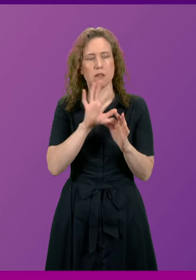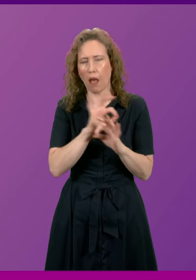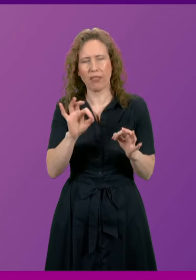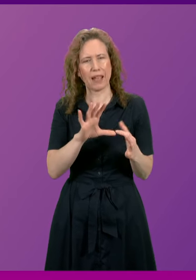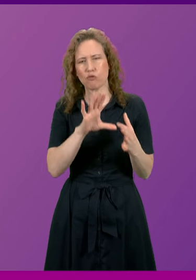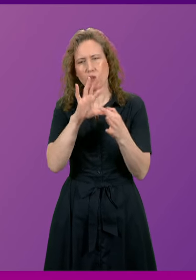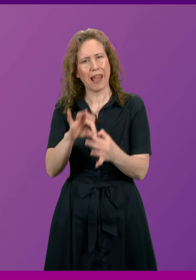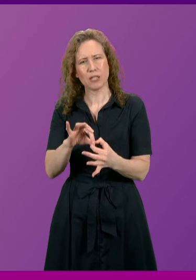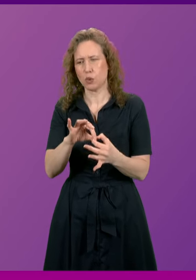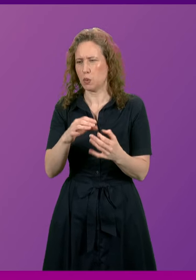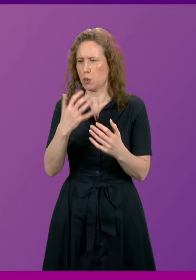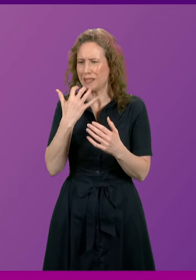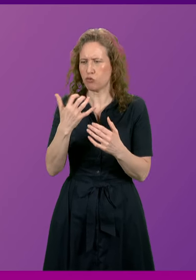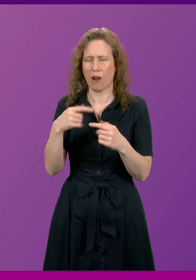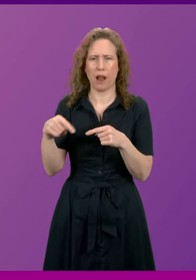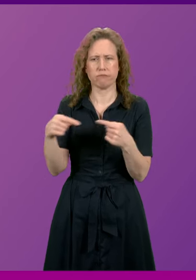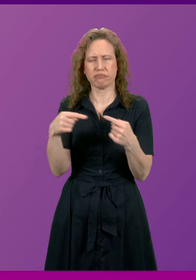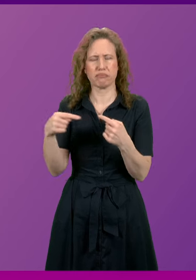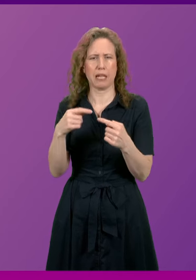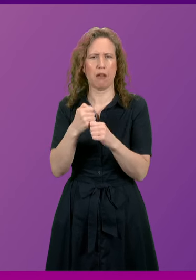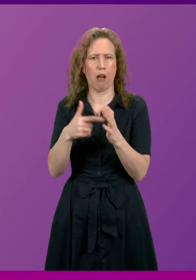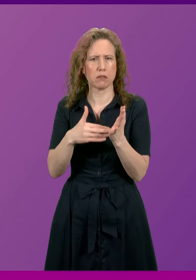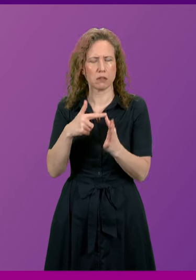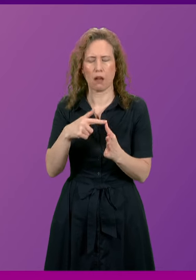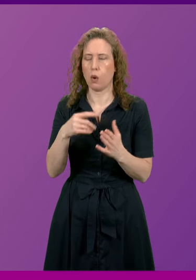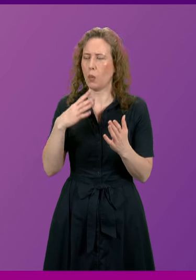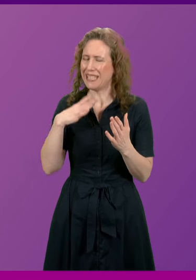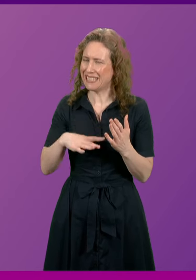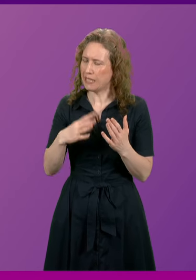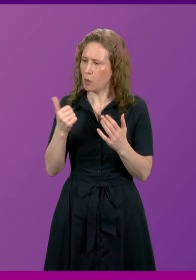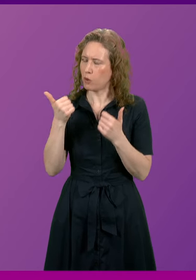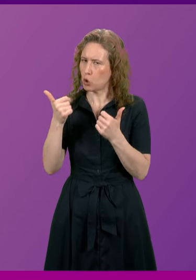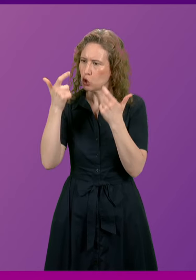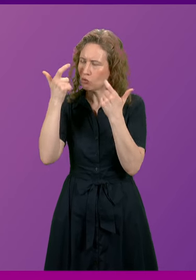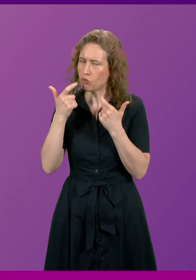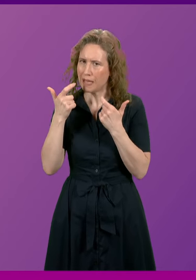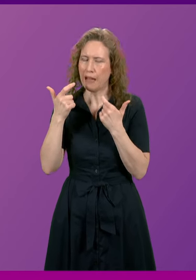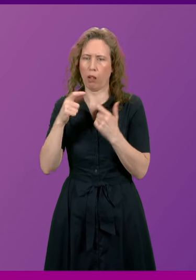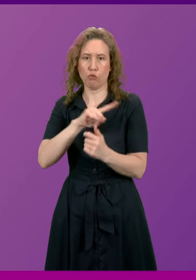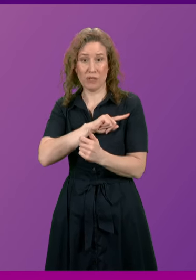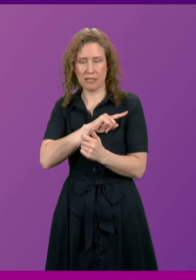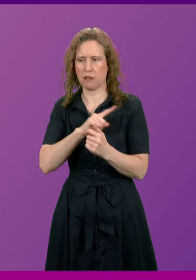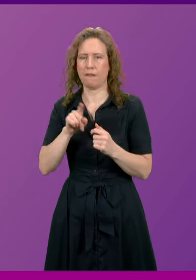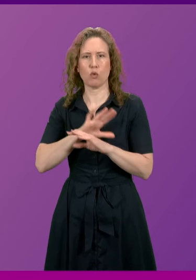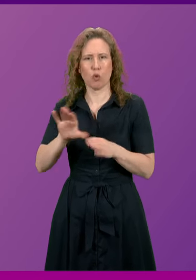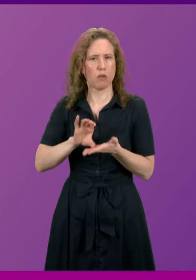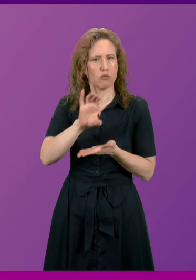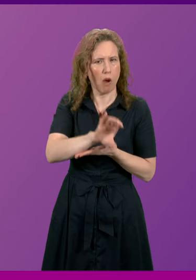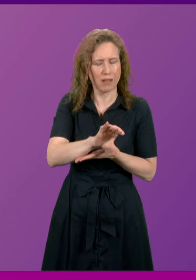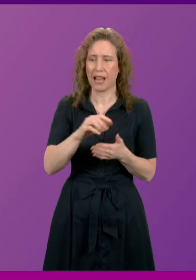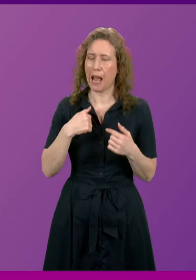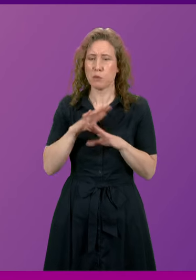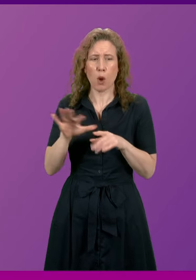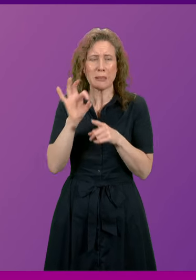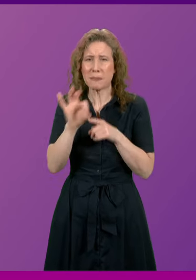to the Israel-Gaza conflict that we would have a basis for not providing a grant and that is and that's not me being